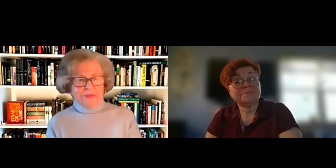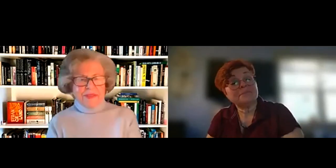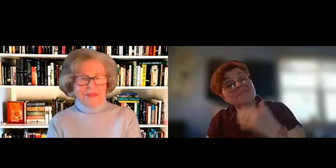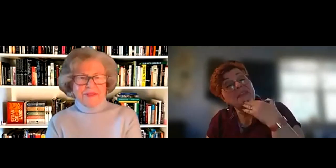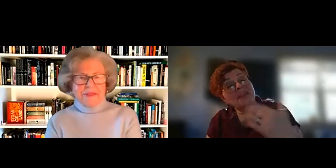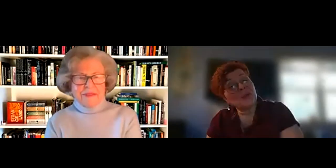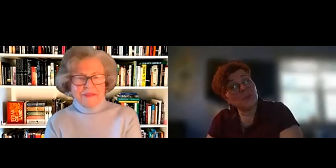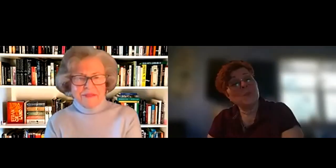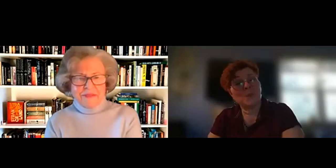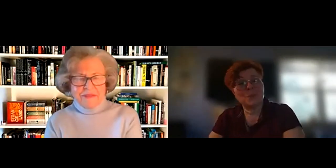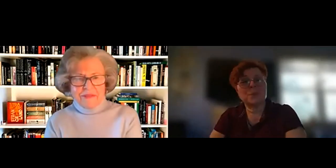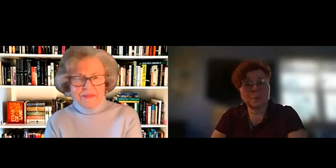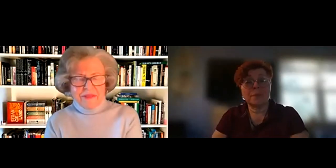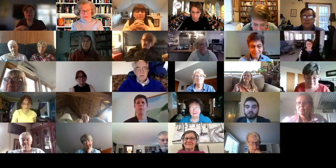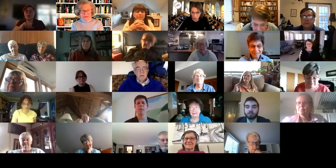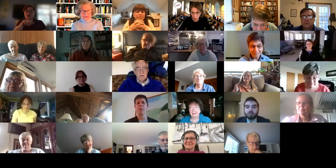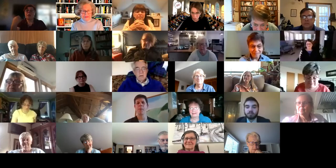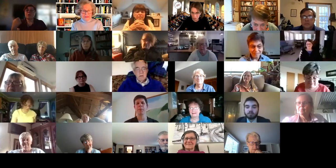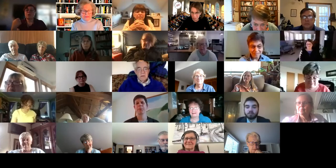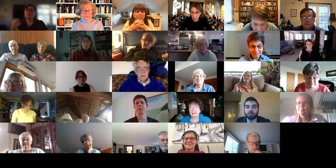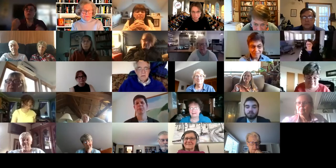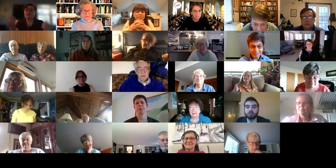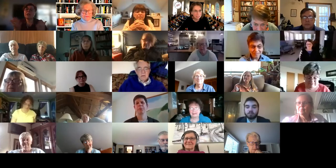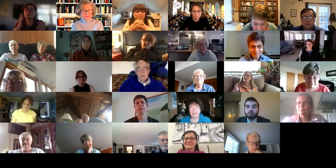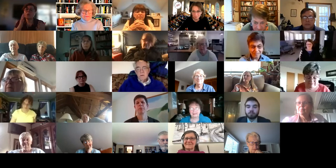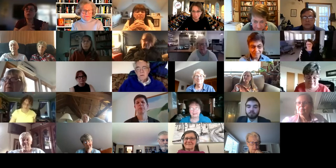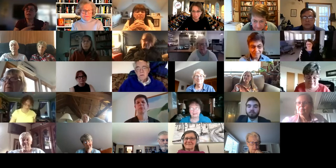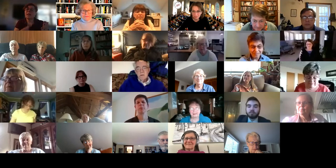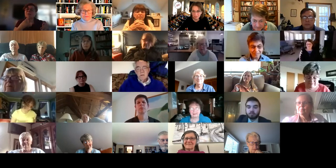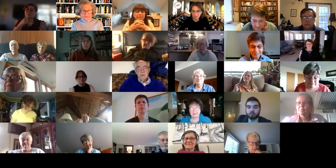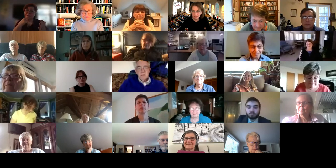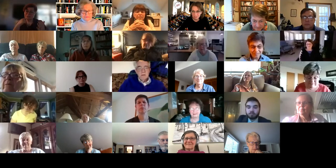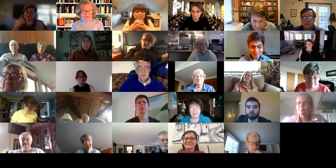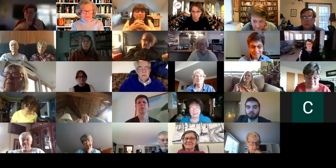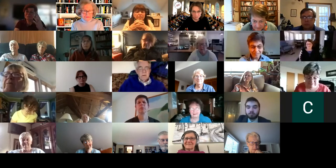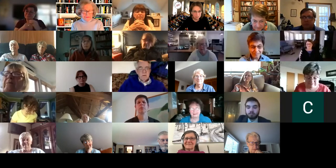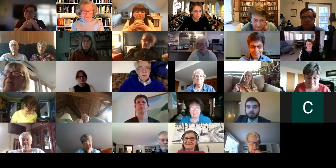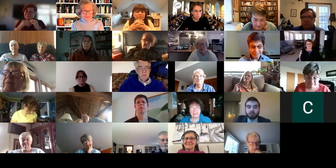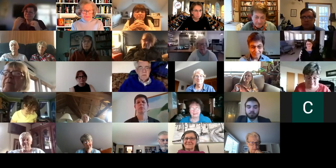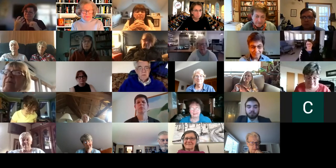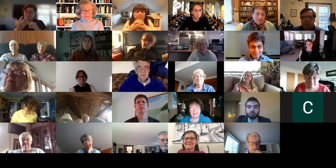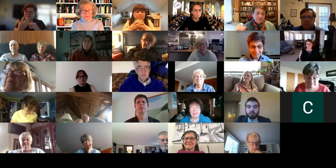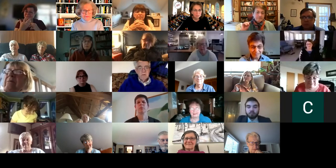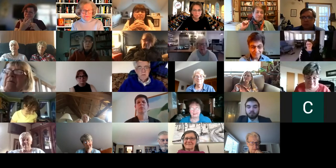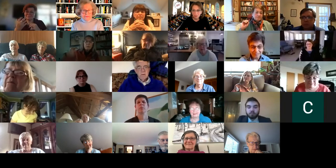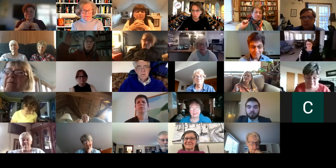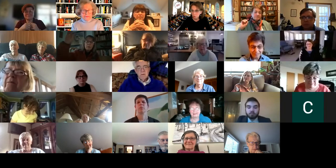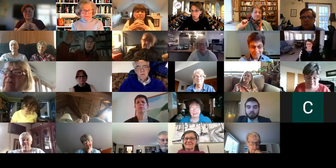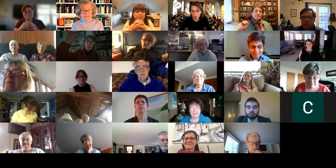um is there anyone else here who would like to say something um to or